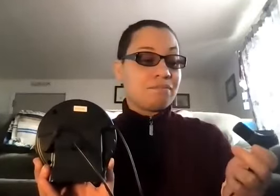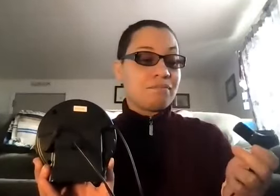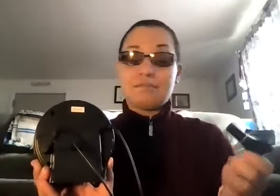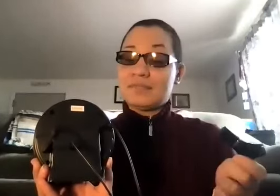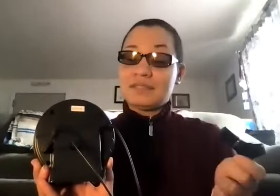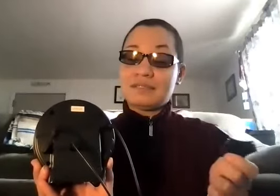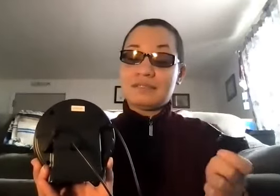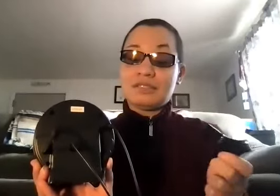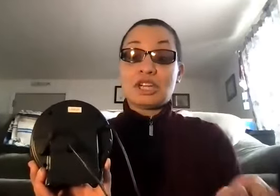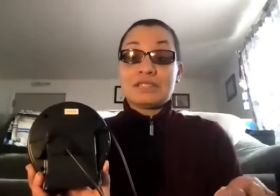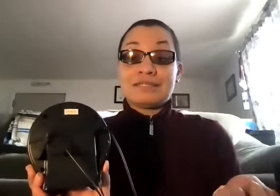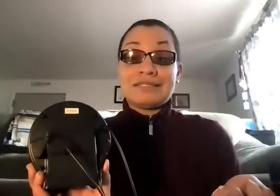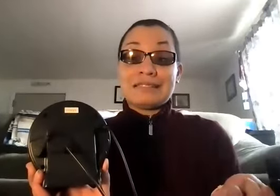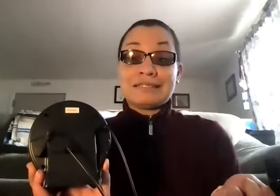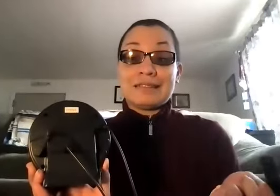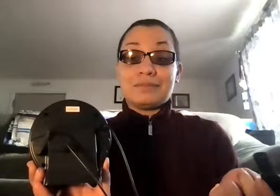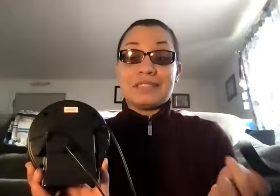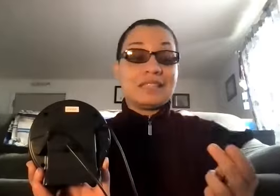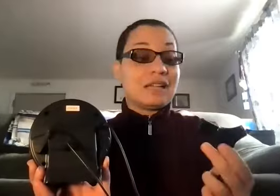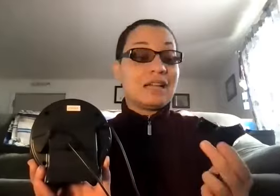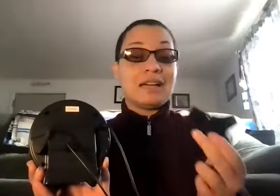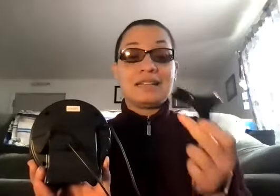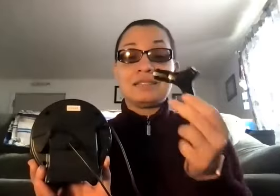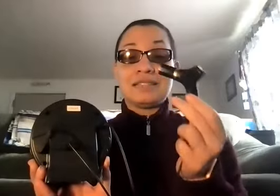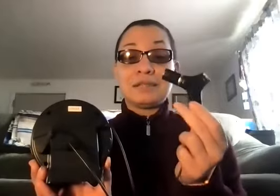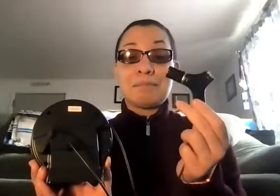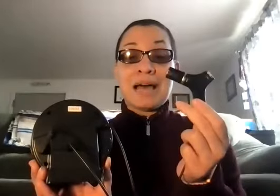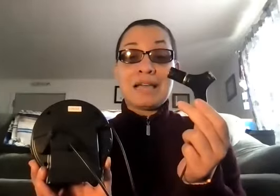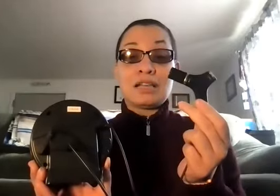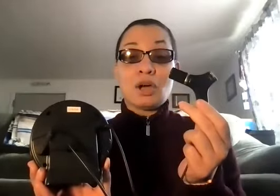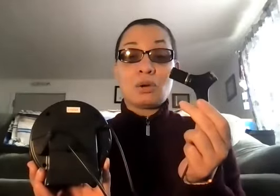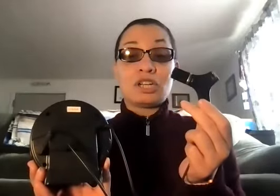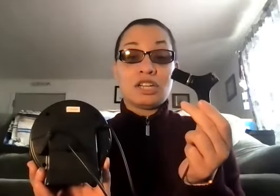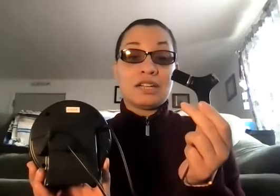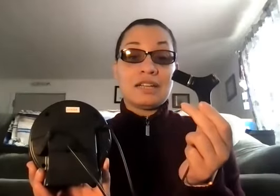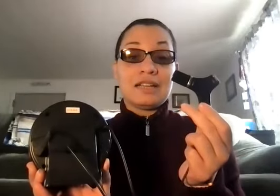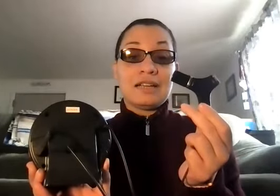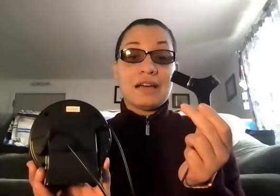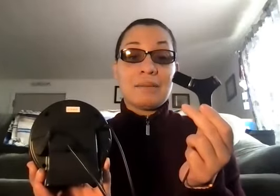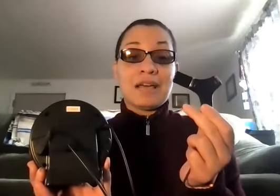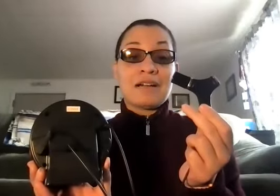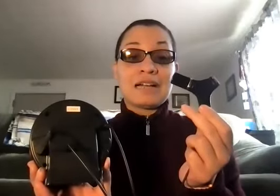on your nightstand, really. And this is my Cochlear America